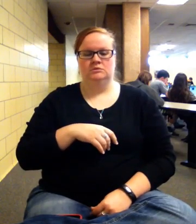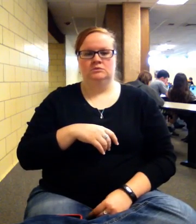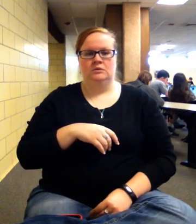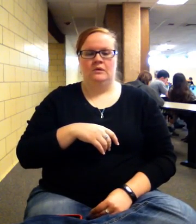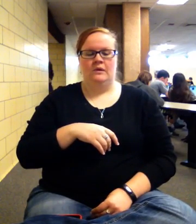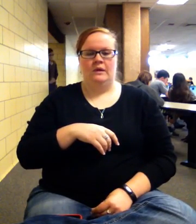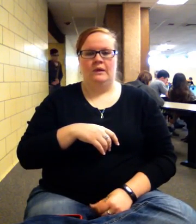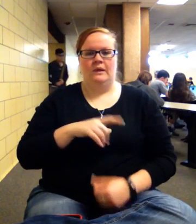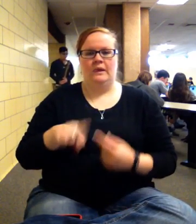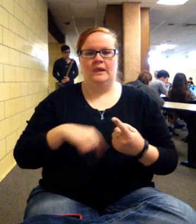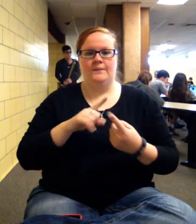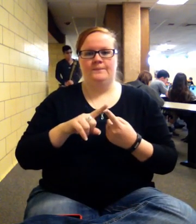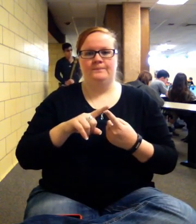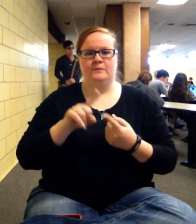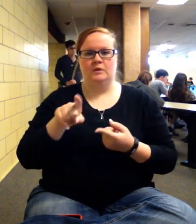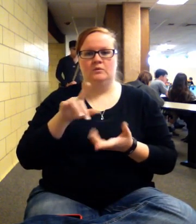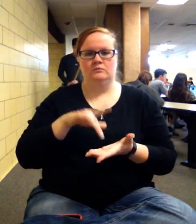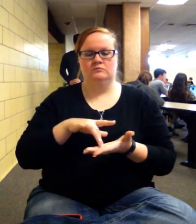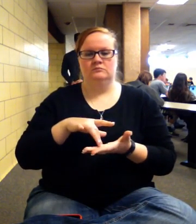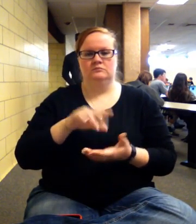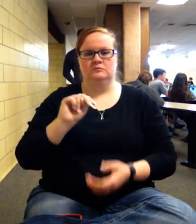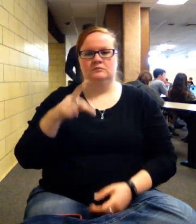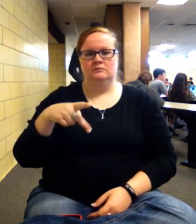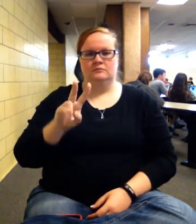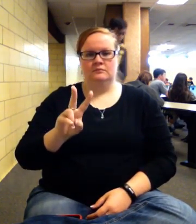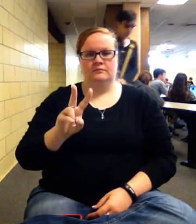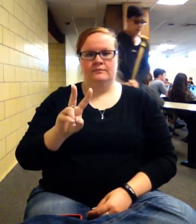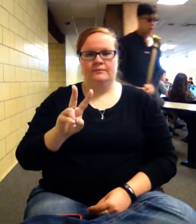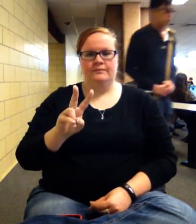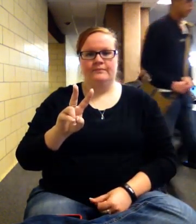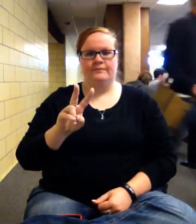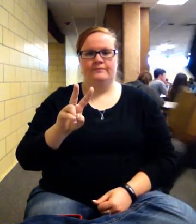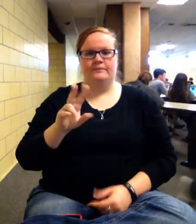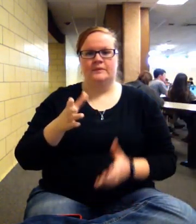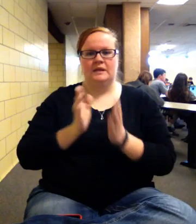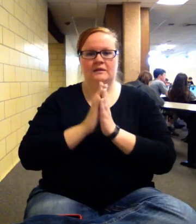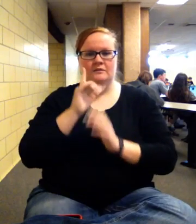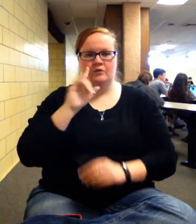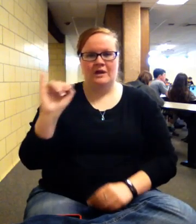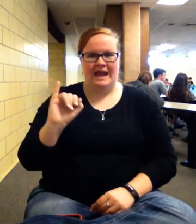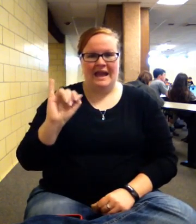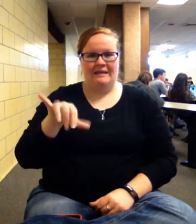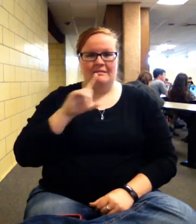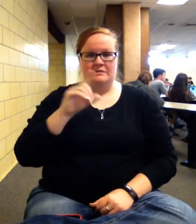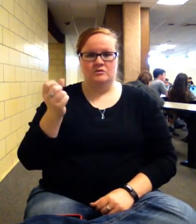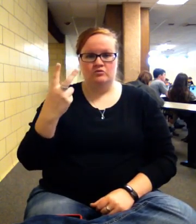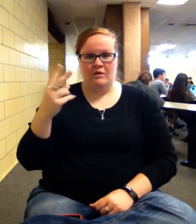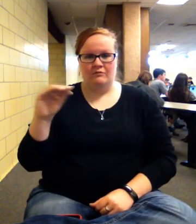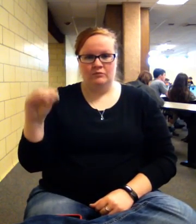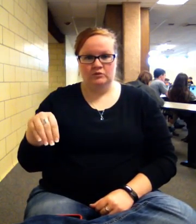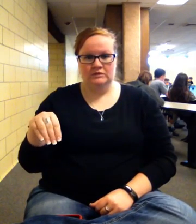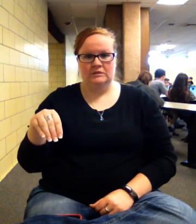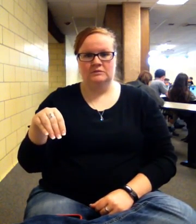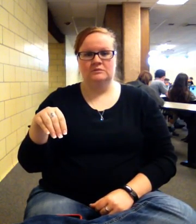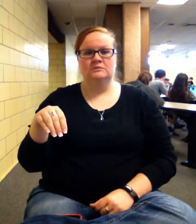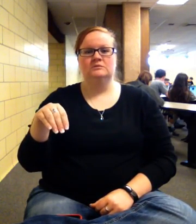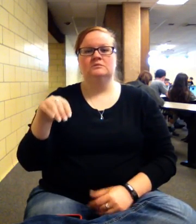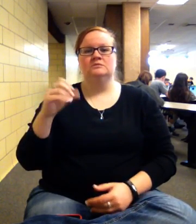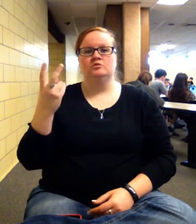When you hit your net present value button, it asks for the I. That's 12%. 12 enter down arrow. When you